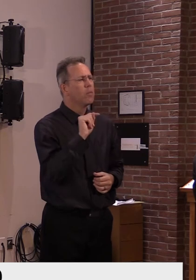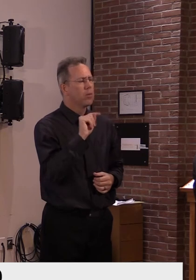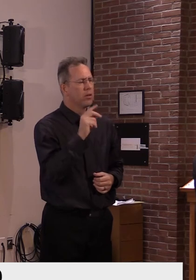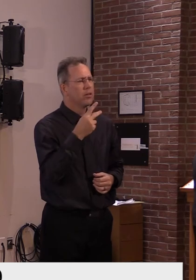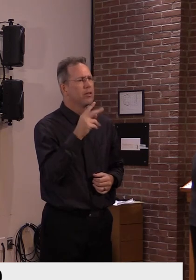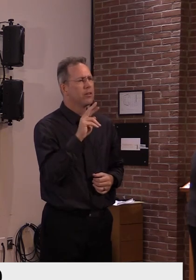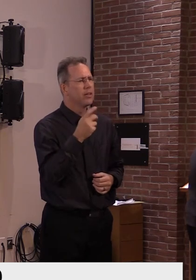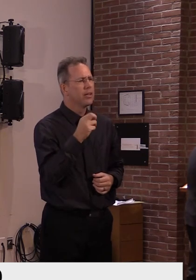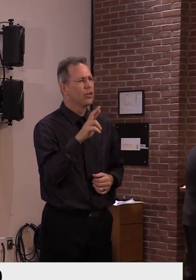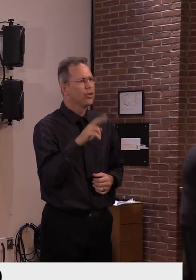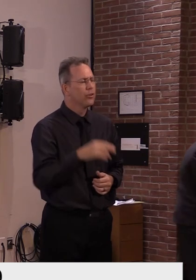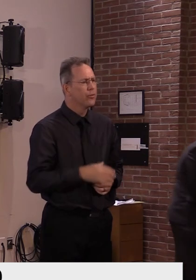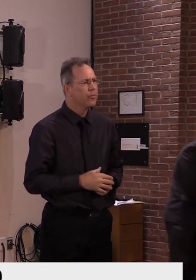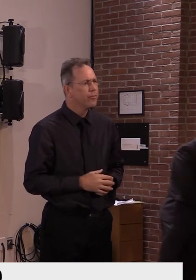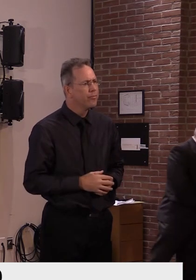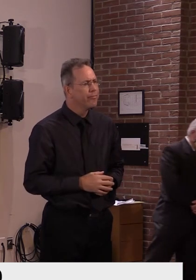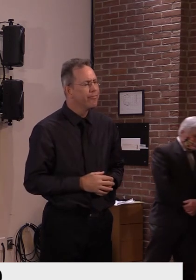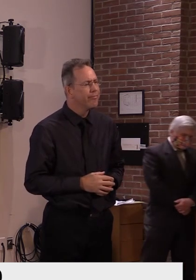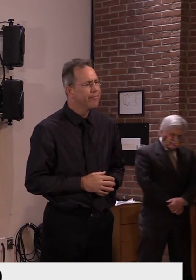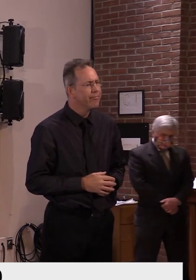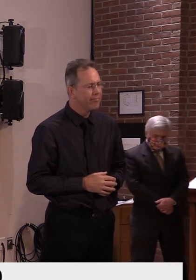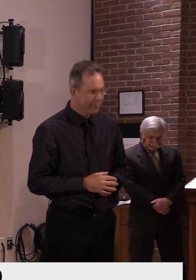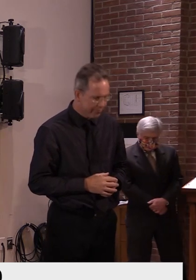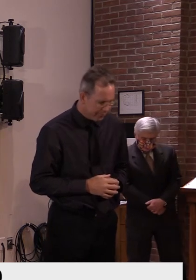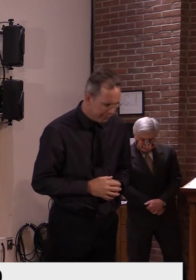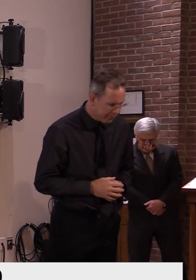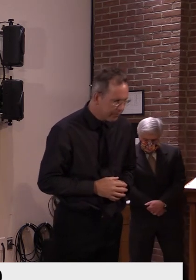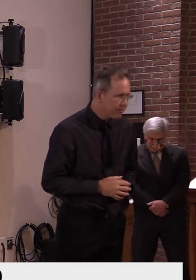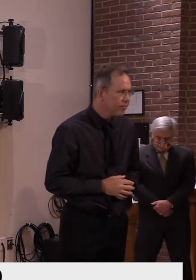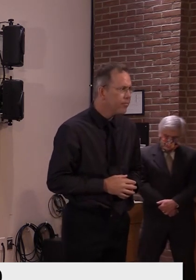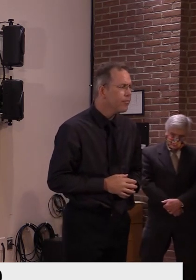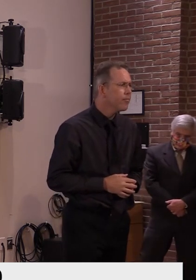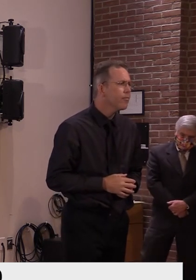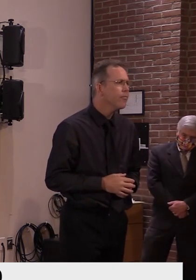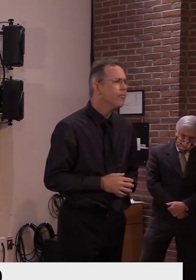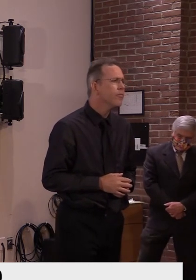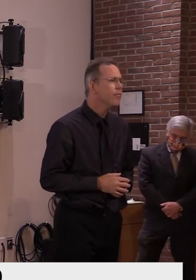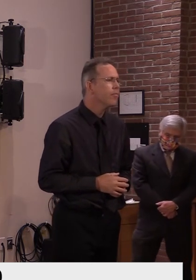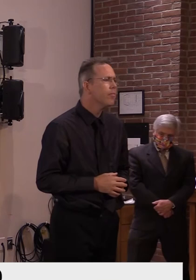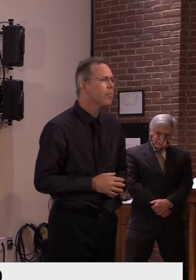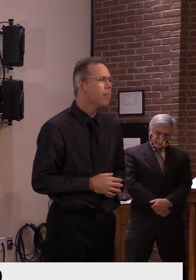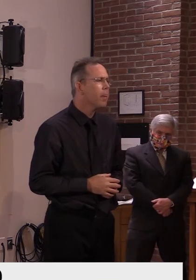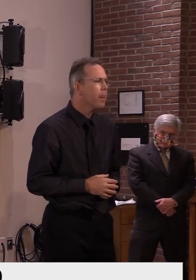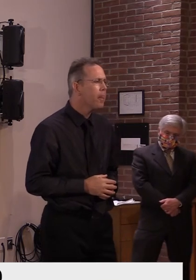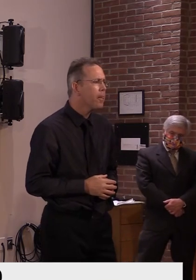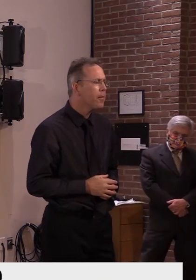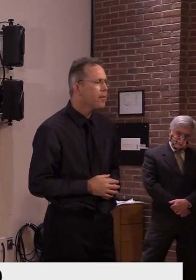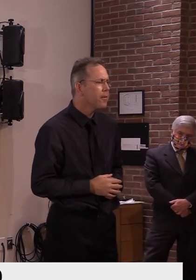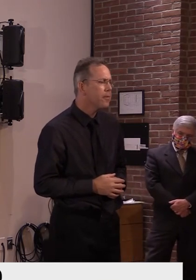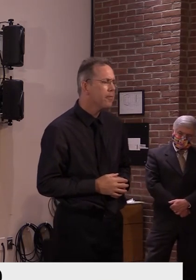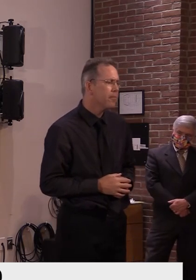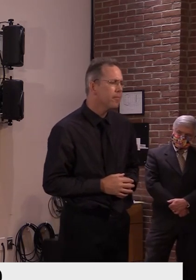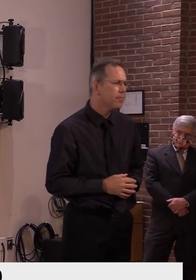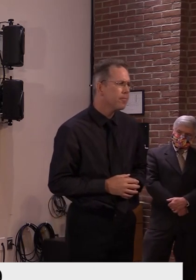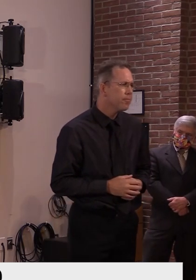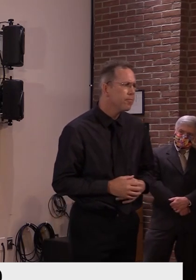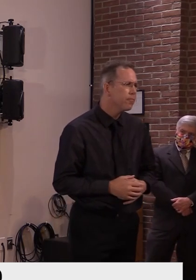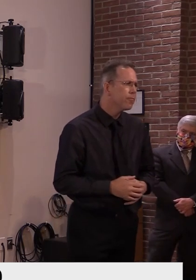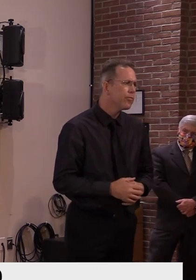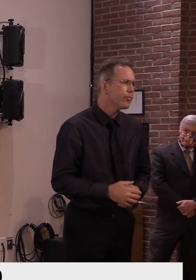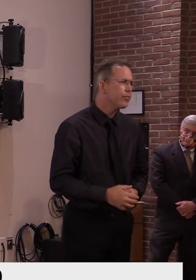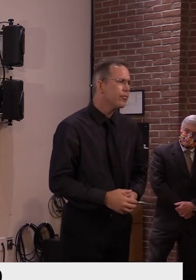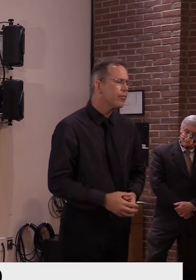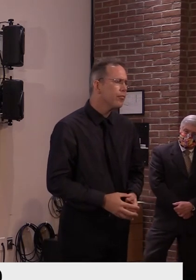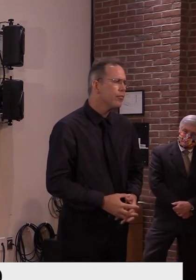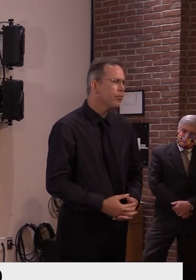Hi, thank you for taking my question. Governor, just a quick one first about the revenues. I'm wondering, um, do you know why they came in